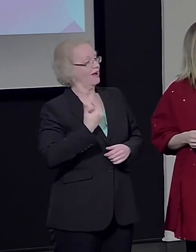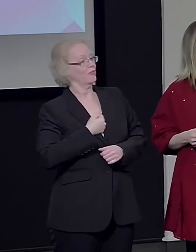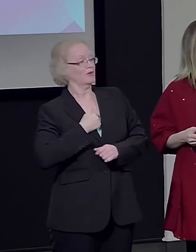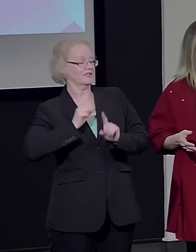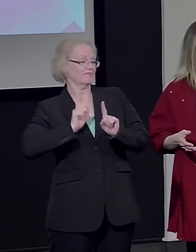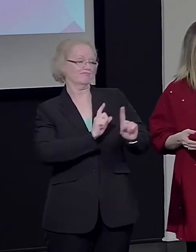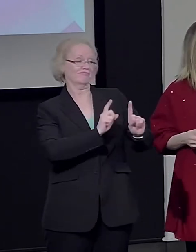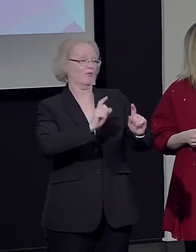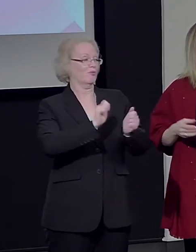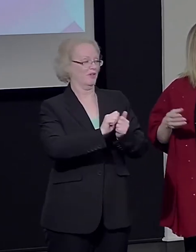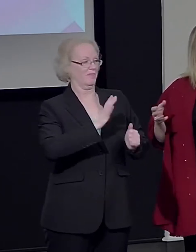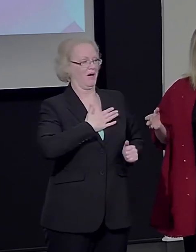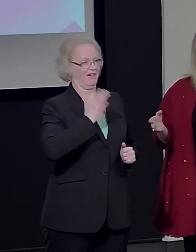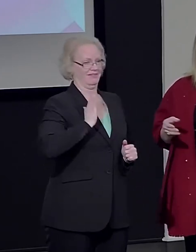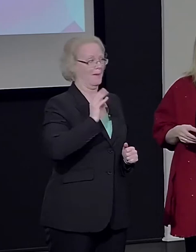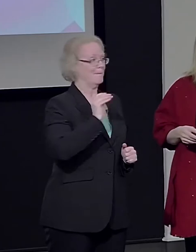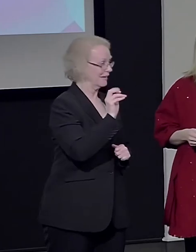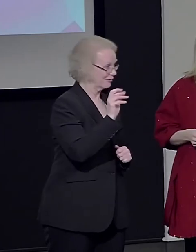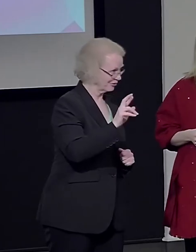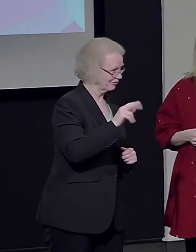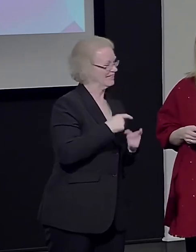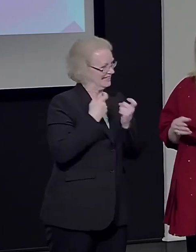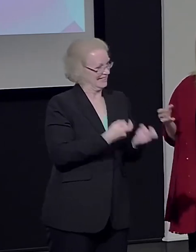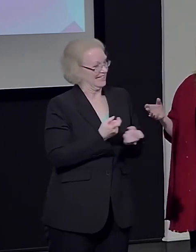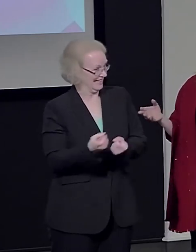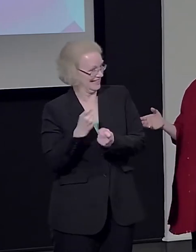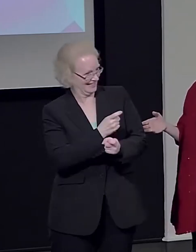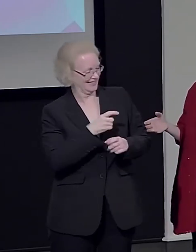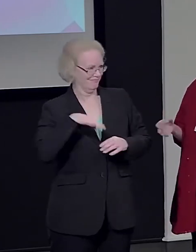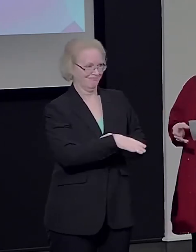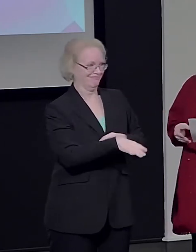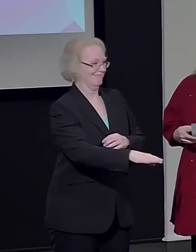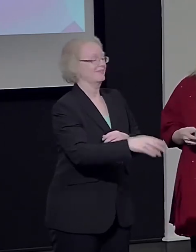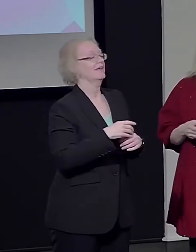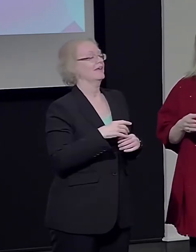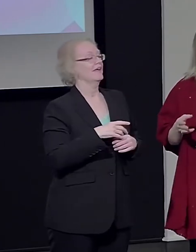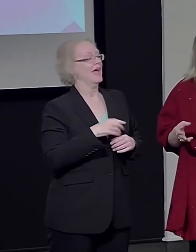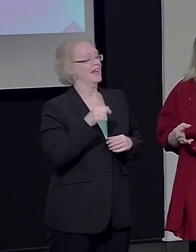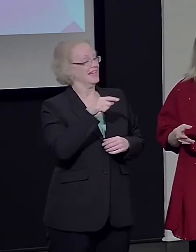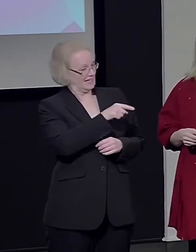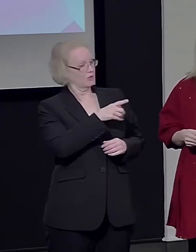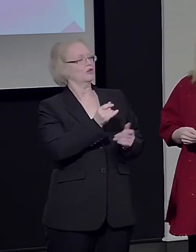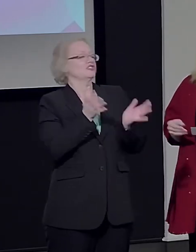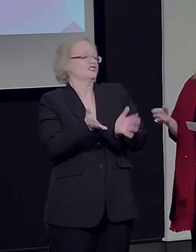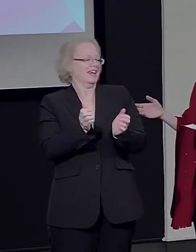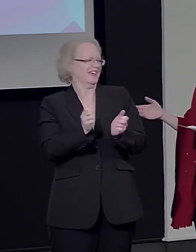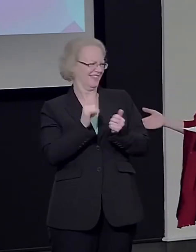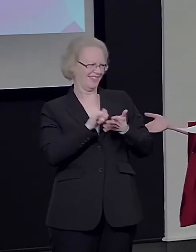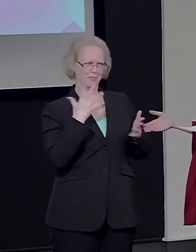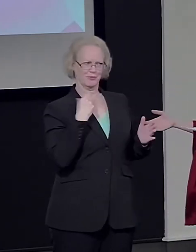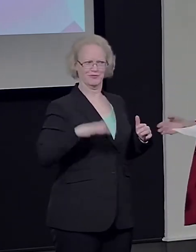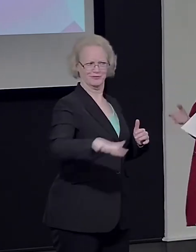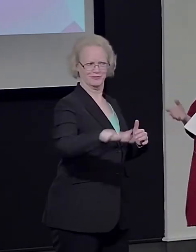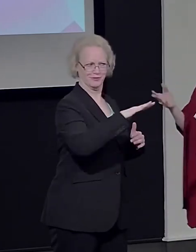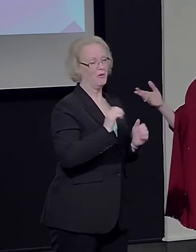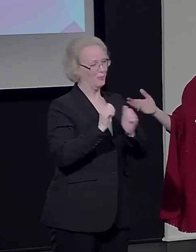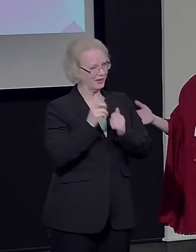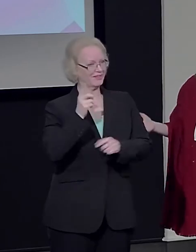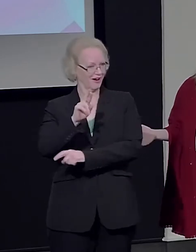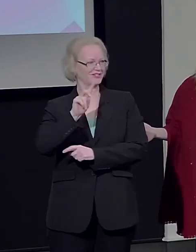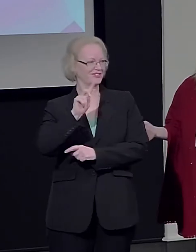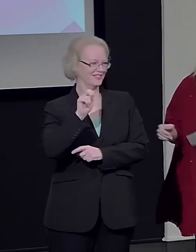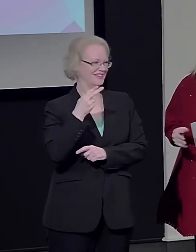Dr. Zorzi, on a ski ride, and he was chatting in the beautiful setting with Dr. DeHaan about